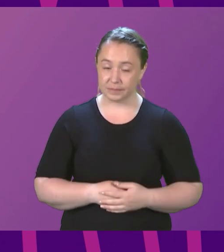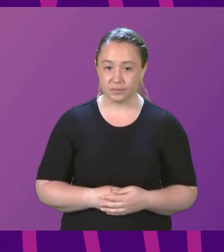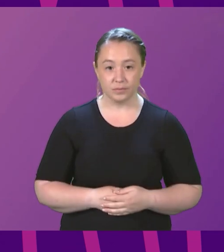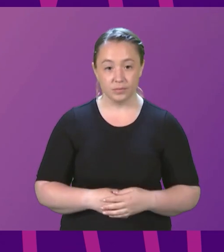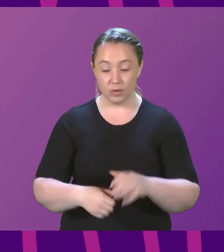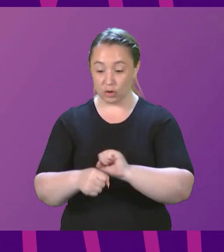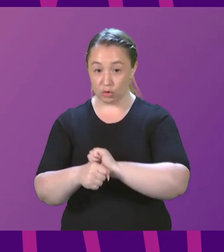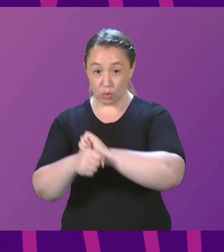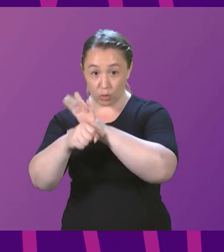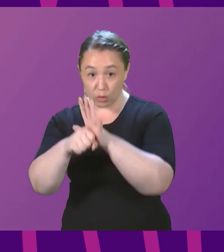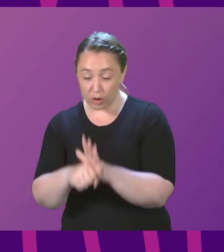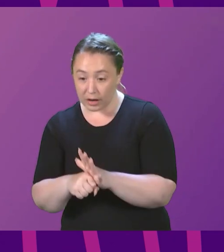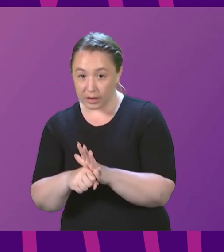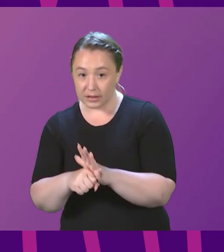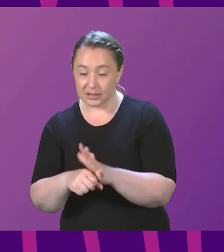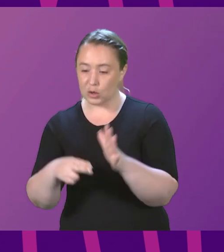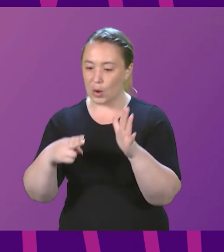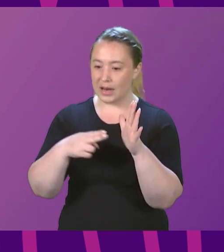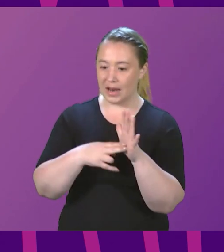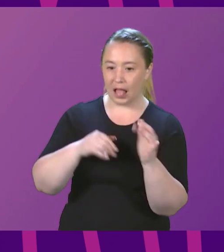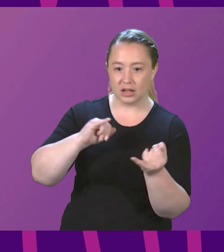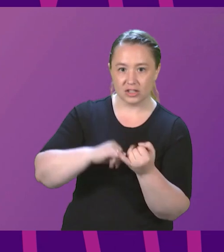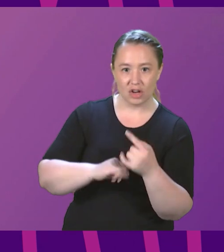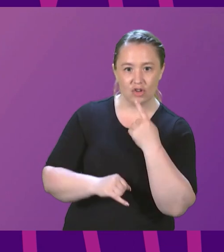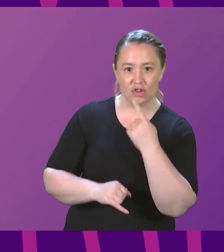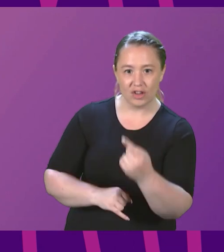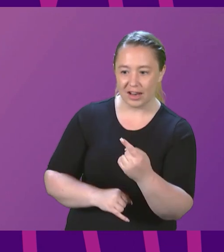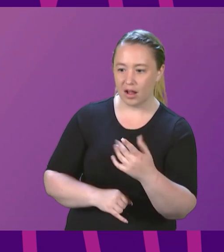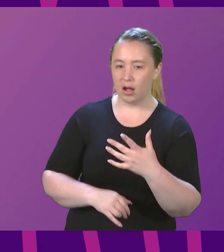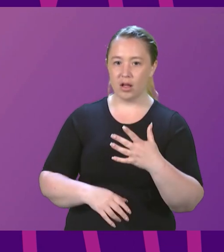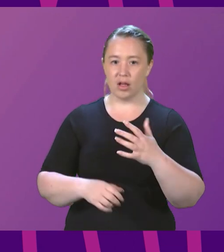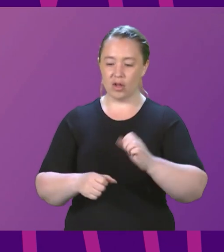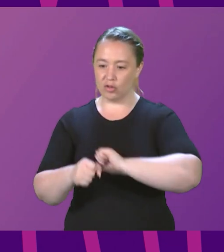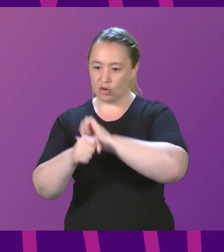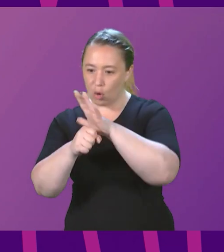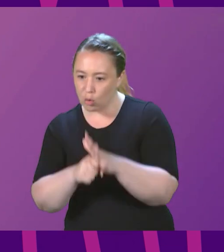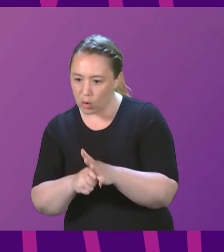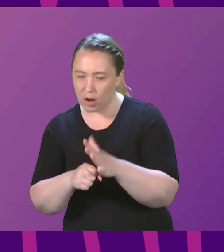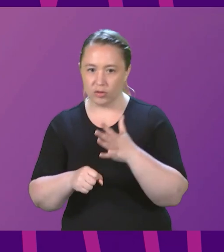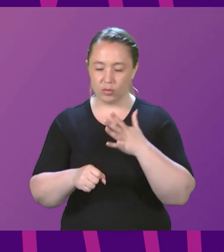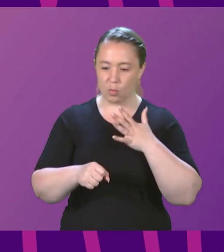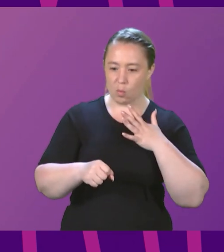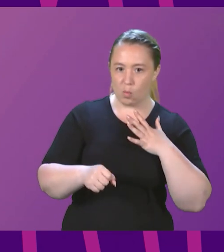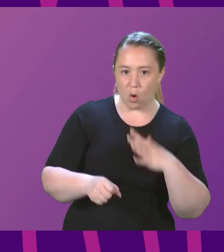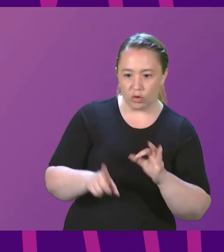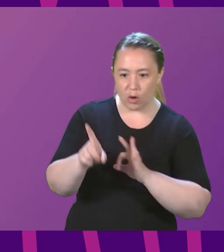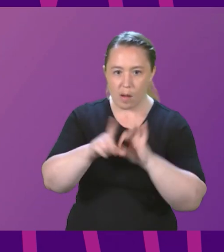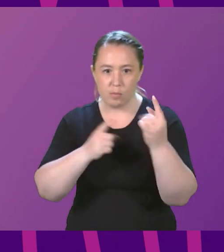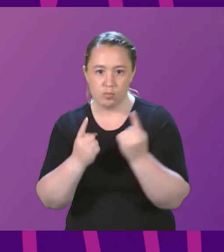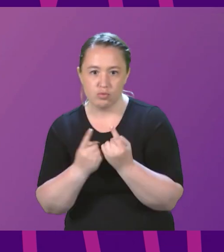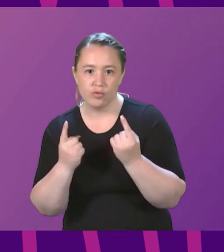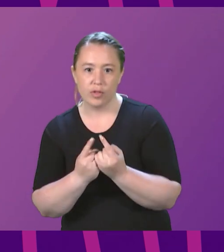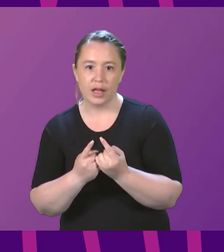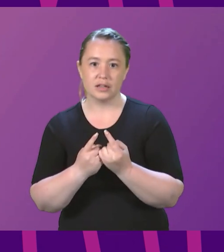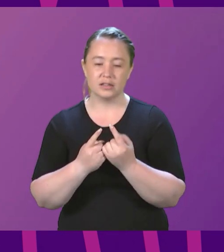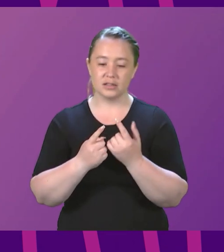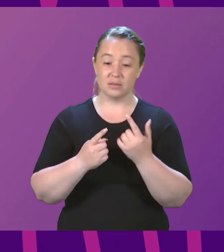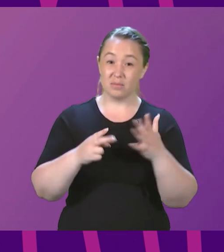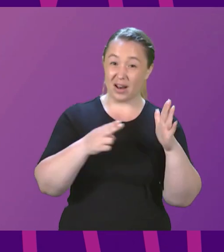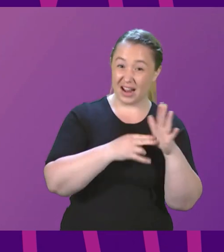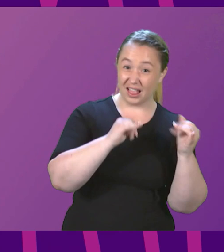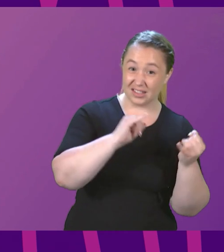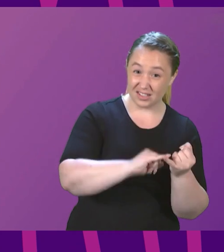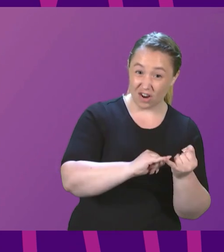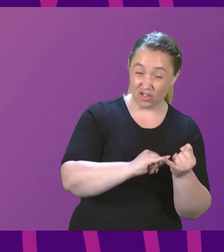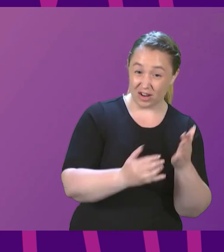pandemic Nicola that said she wanted to pull us through is gone? And the partisan Nicola Sturgeon that wants to divide our country is